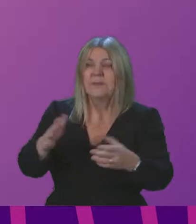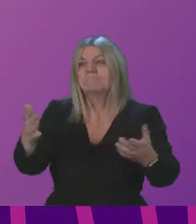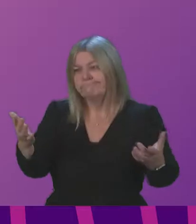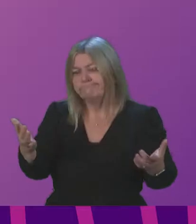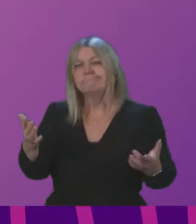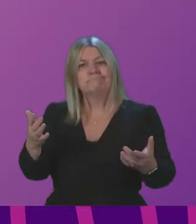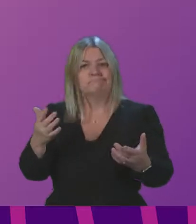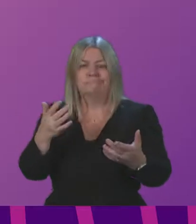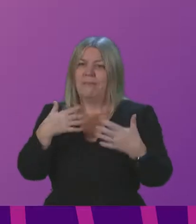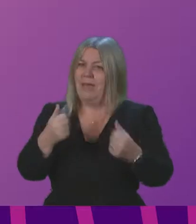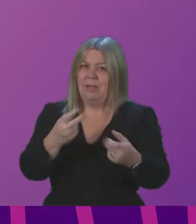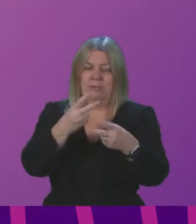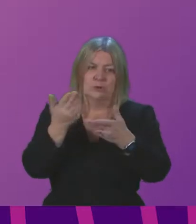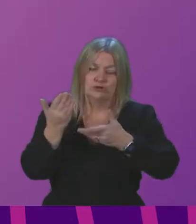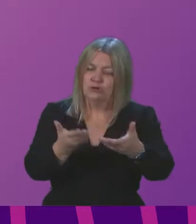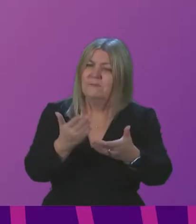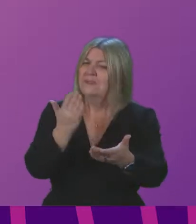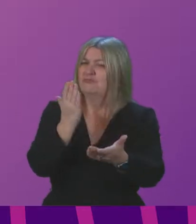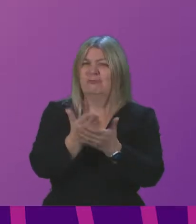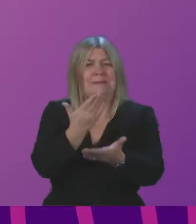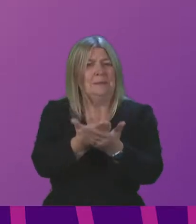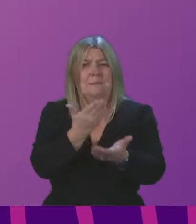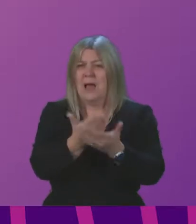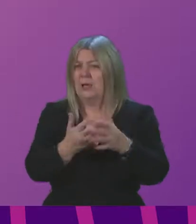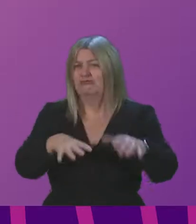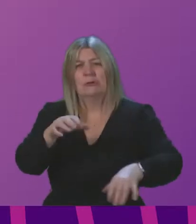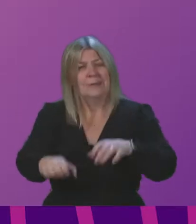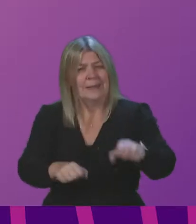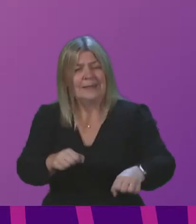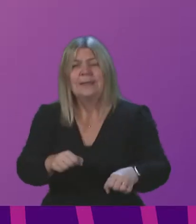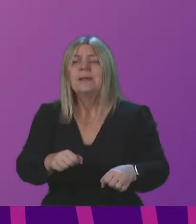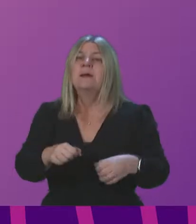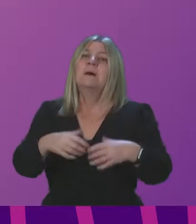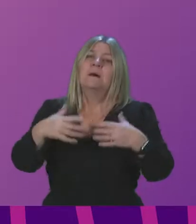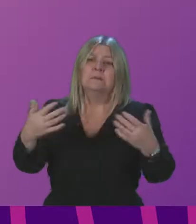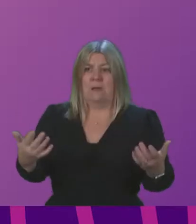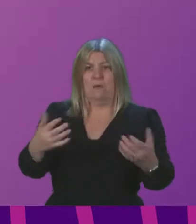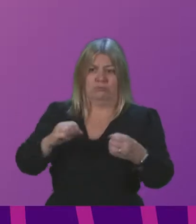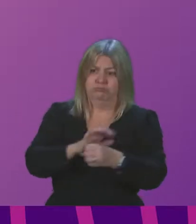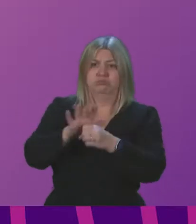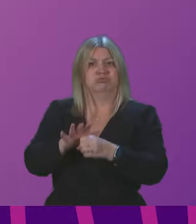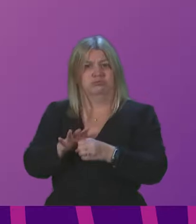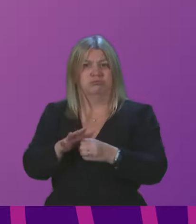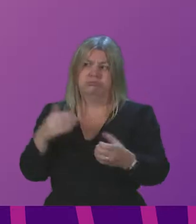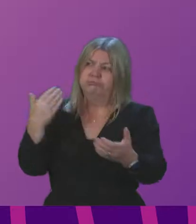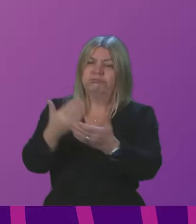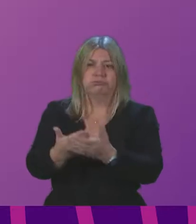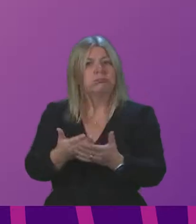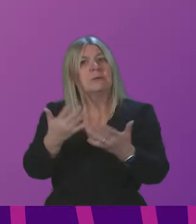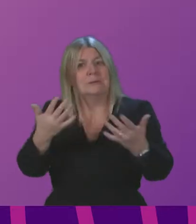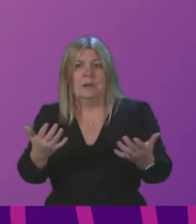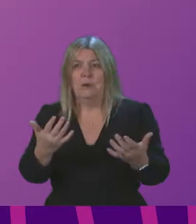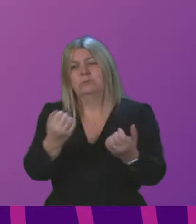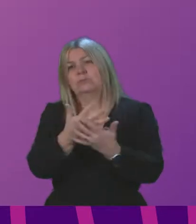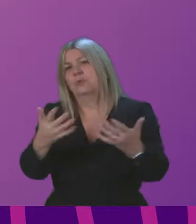and there was a growing backlog of care. The pandemic has exacerbated long waits. There are over 650,000 patients